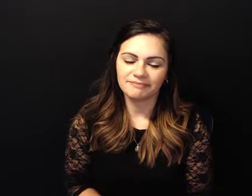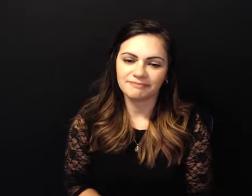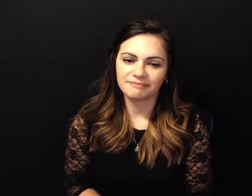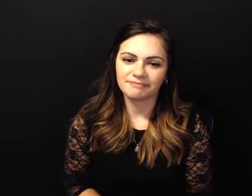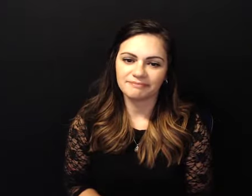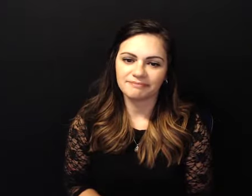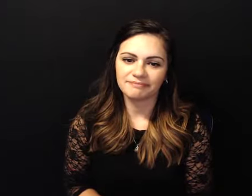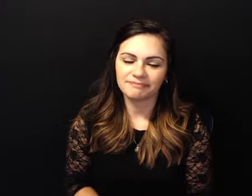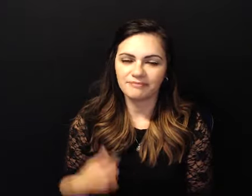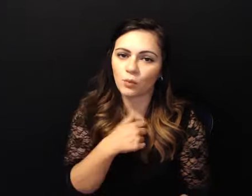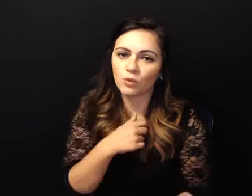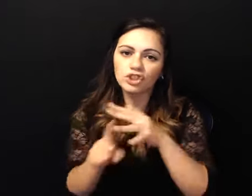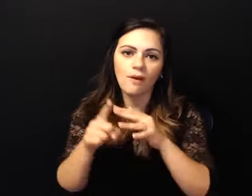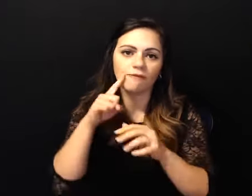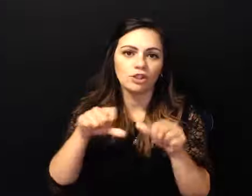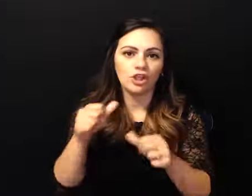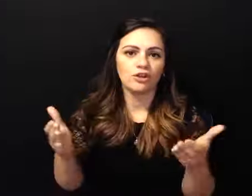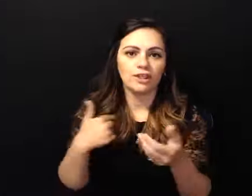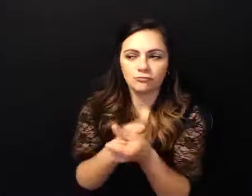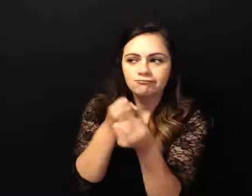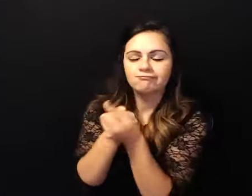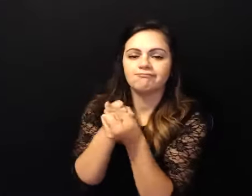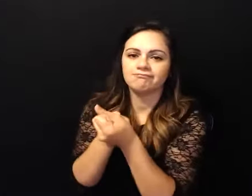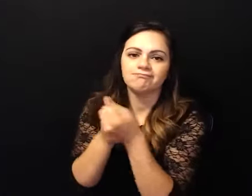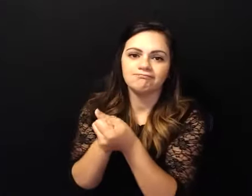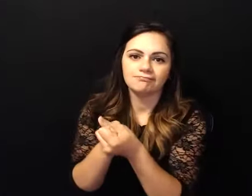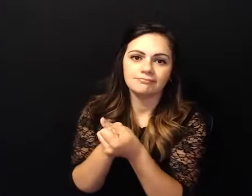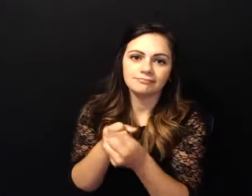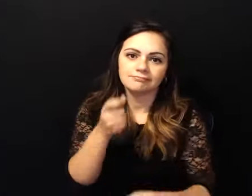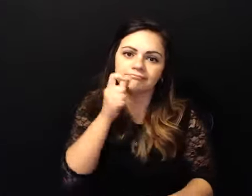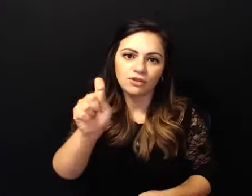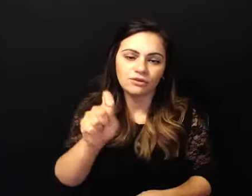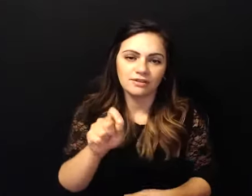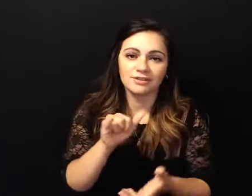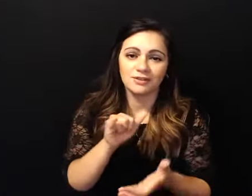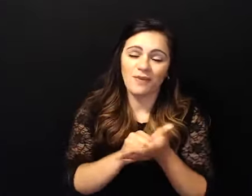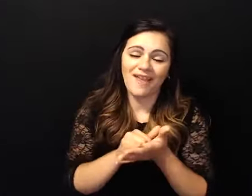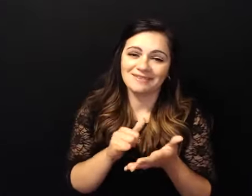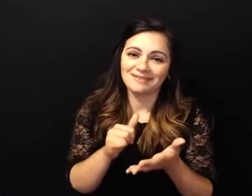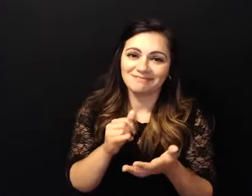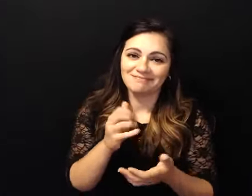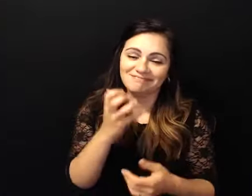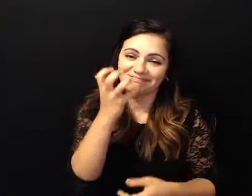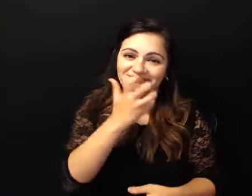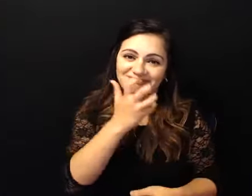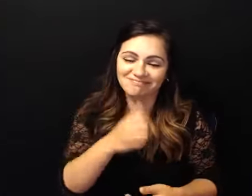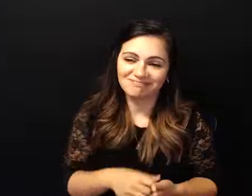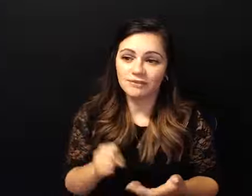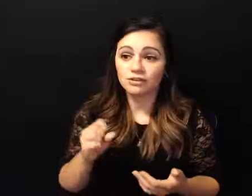and that's pretty amazing so um so i get home and you know i get put in the hospital i get put in an